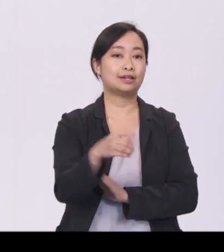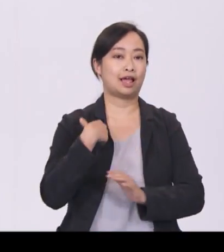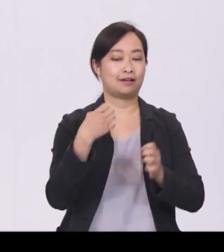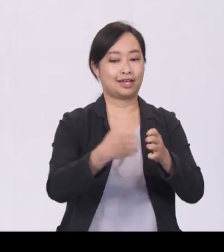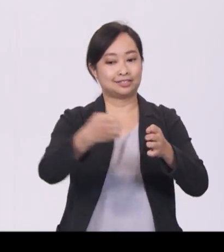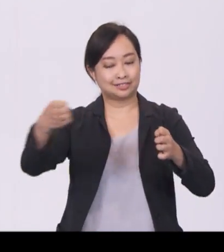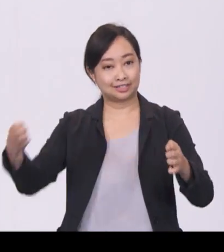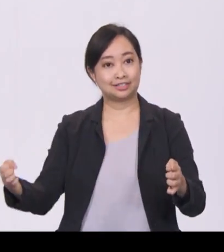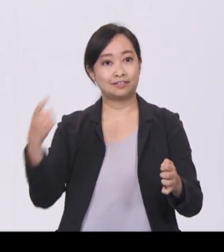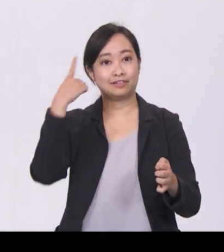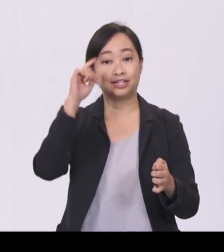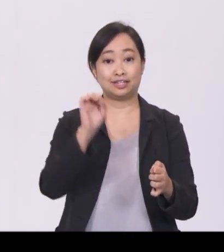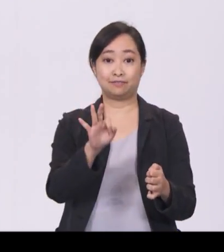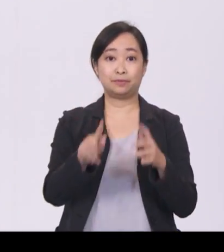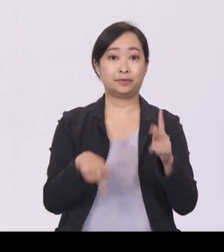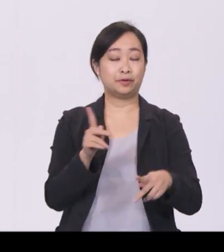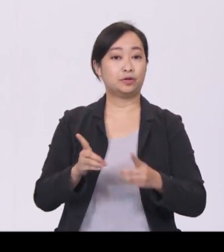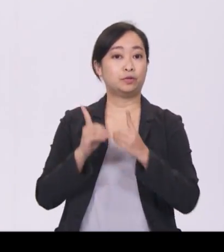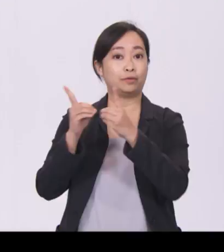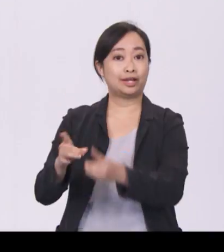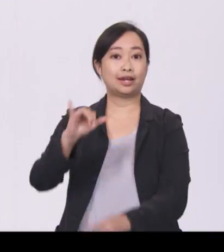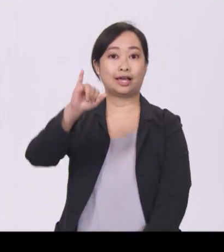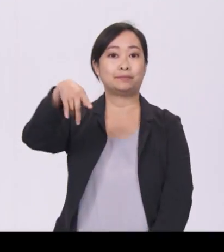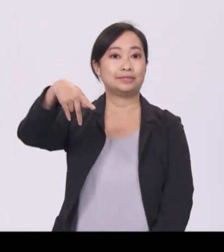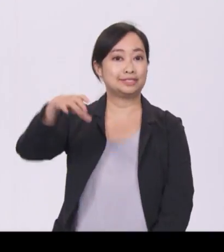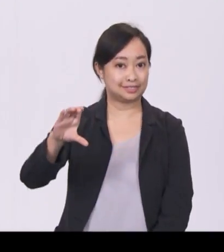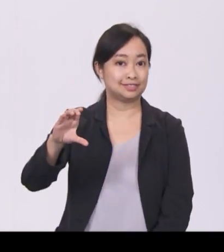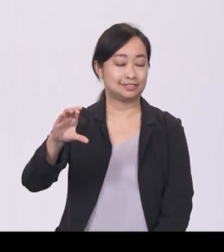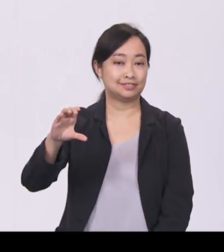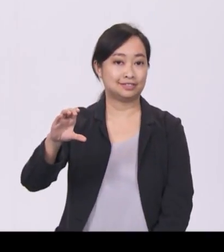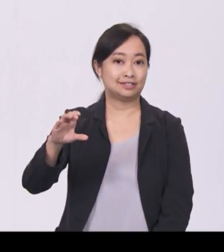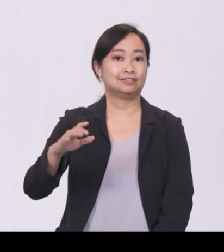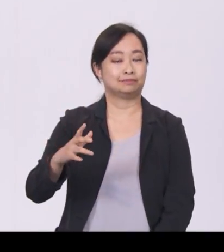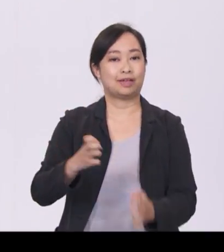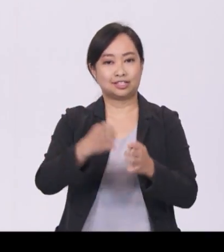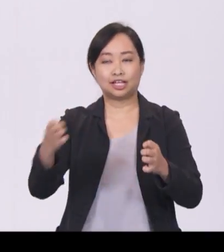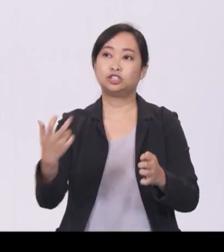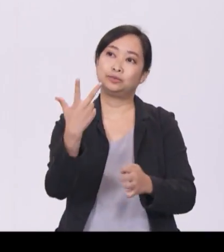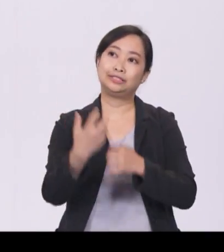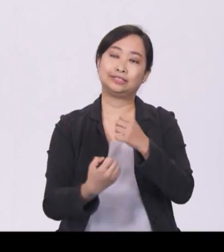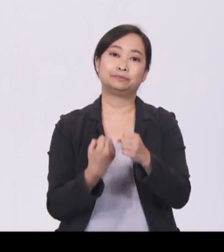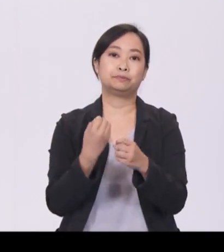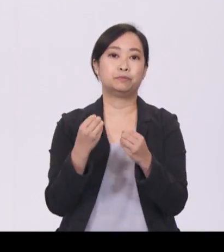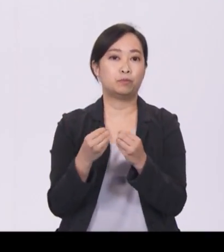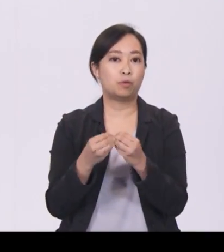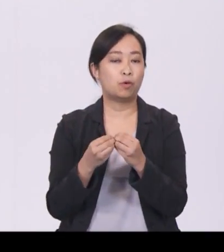institutions of a public character for another three years until 31 December 2021.